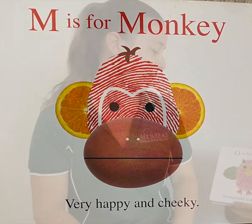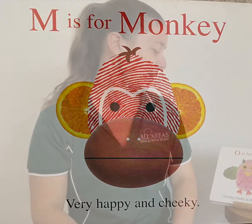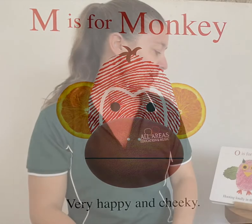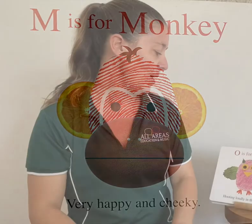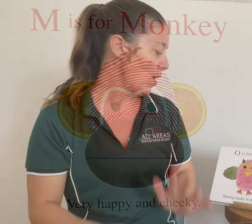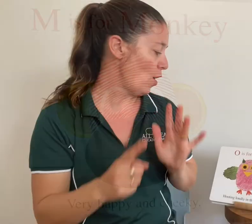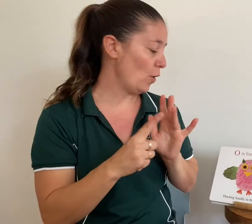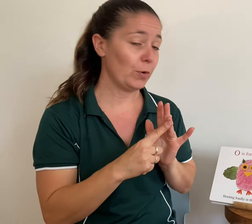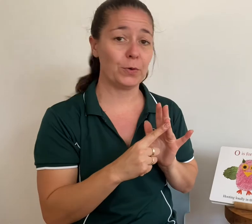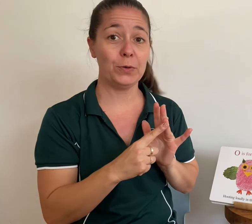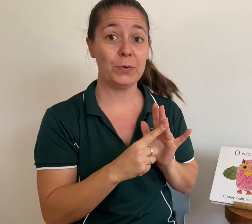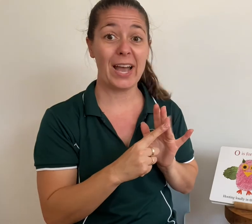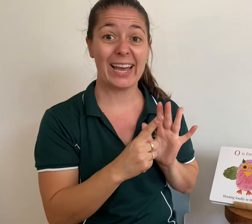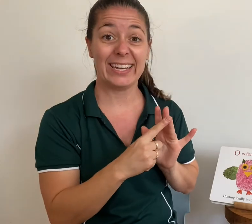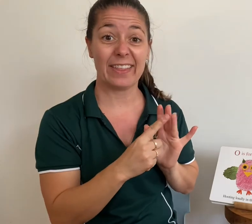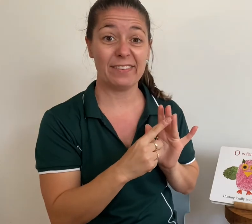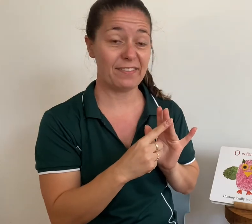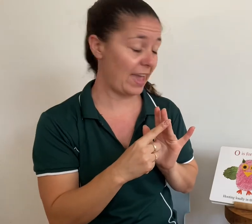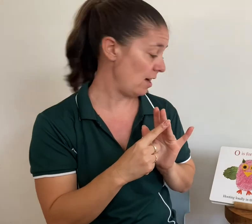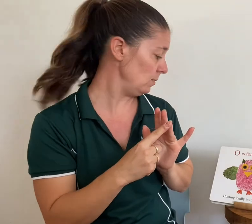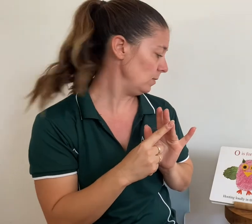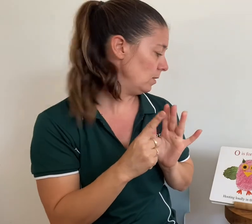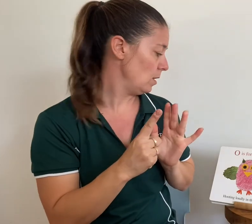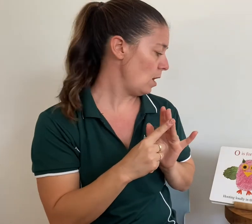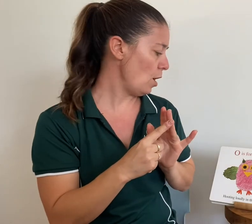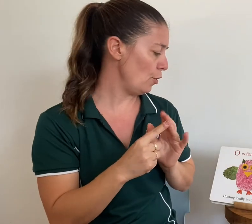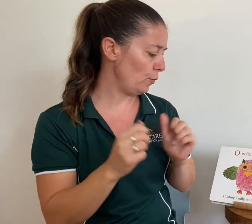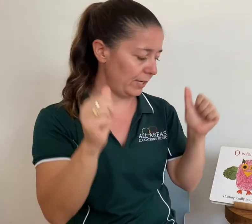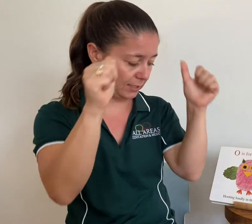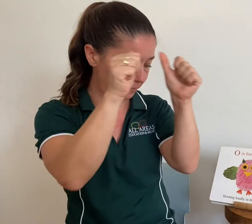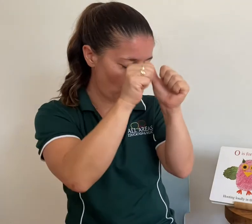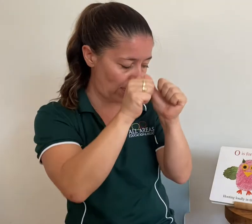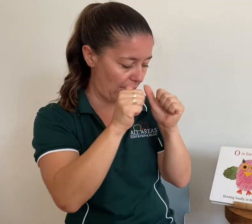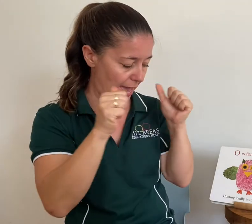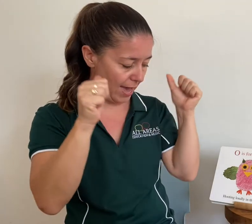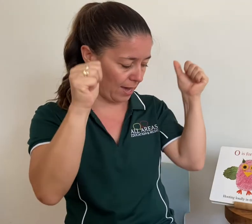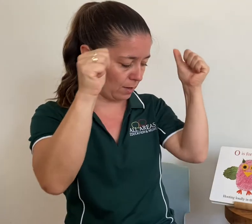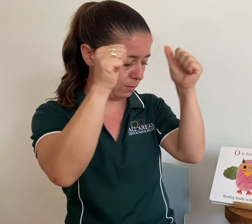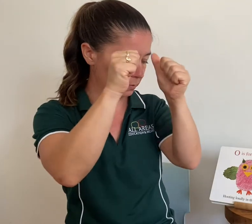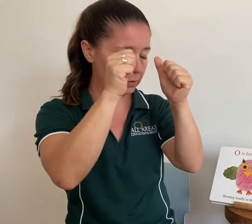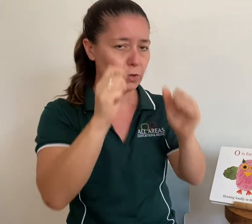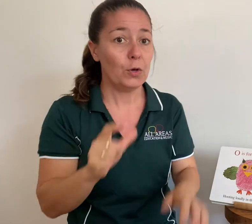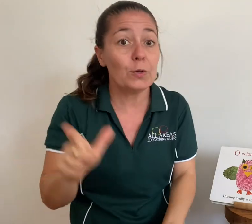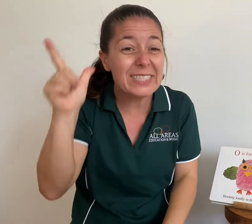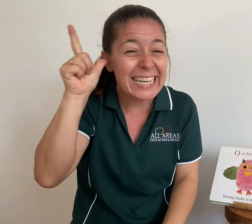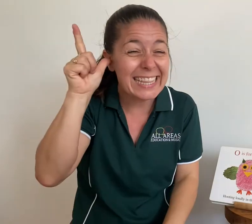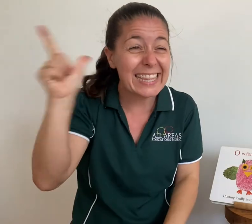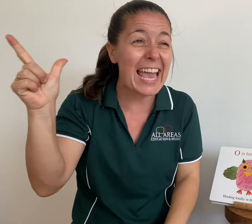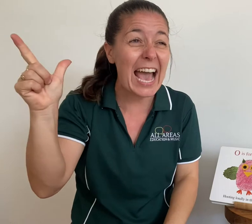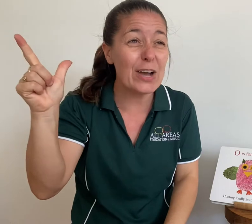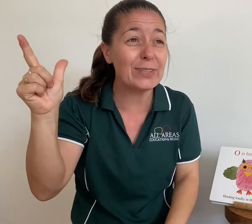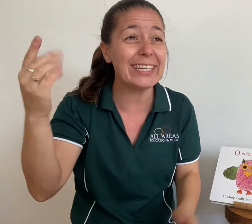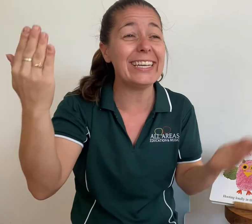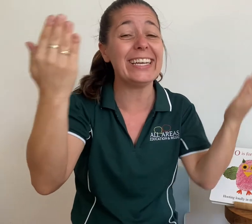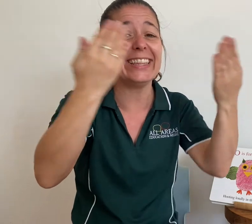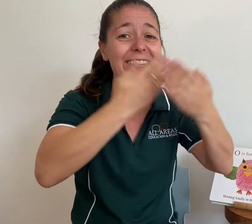O, another vowel. O is for owl. is Hooting loudly in the